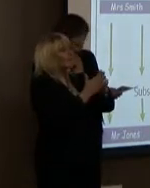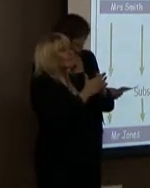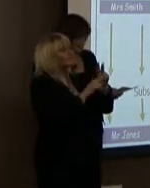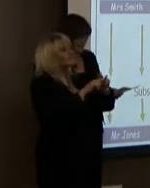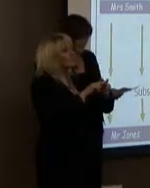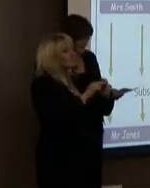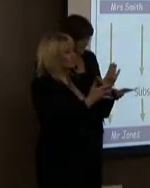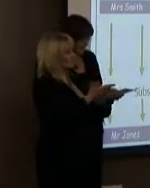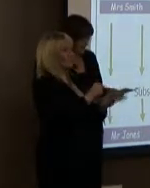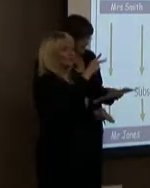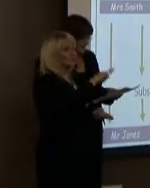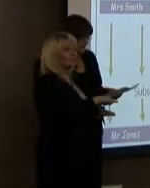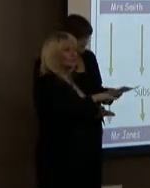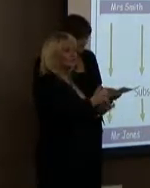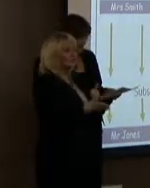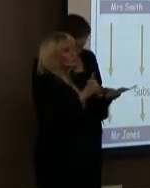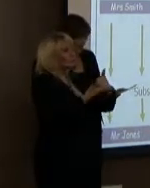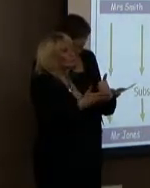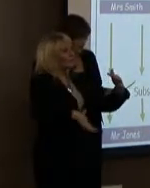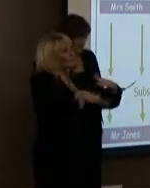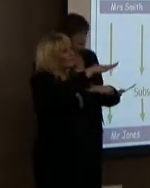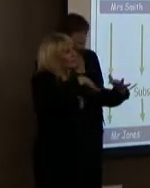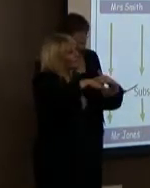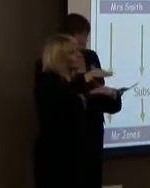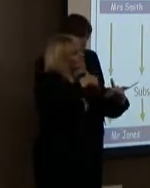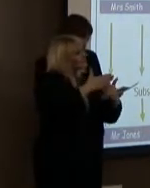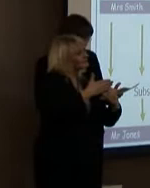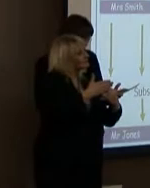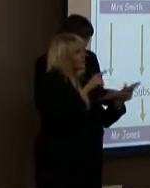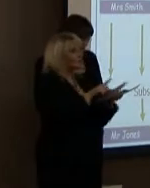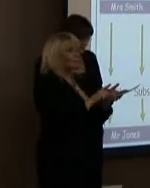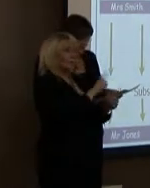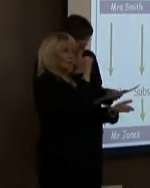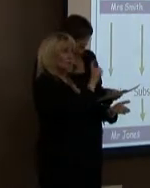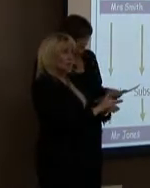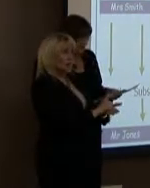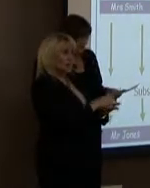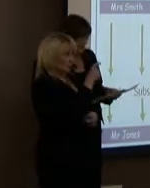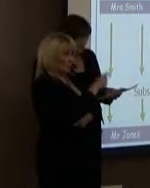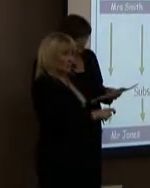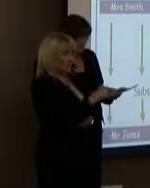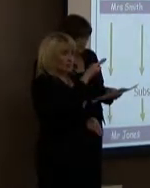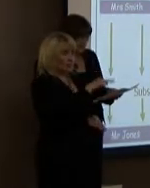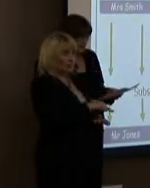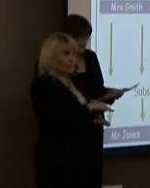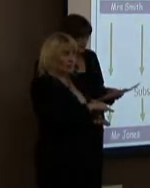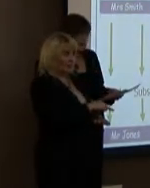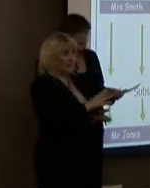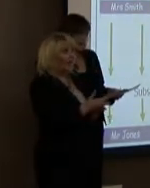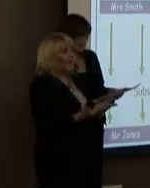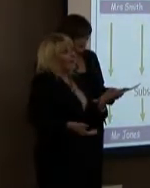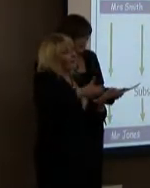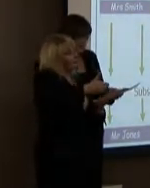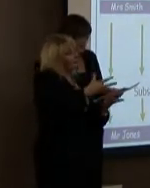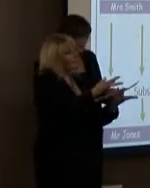the environment. Disposal charges to customers will be reduced. Circus materials will